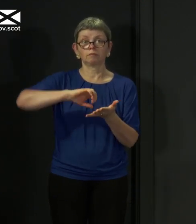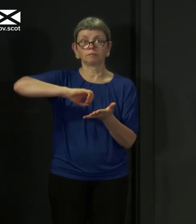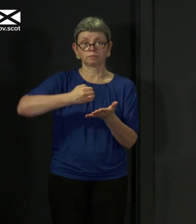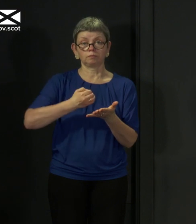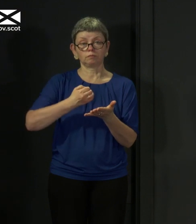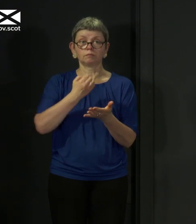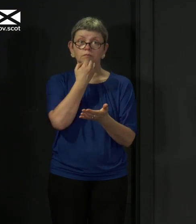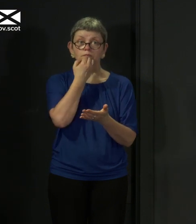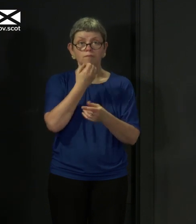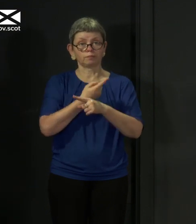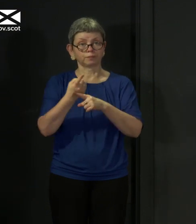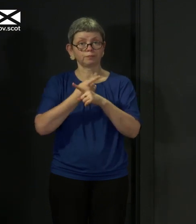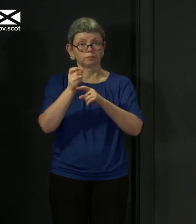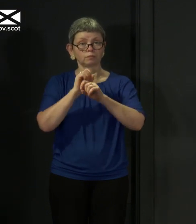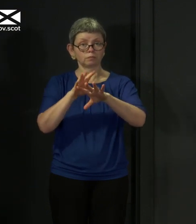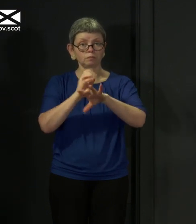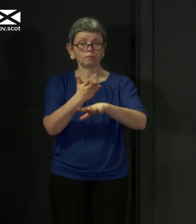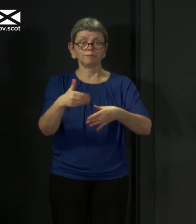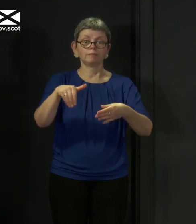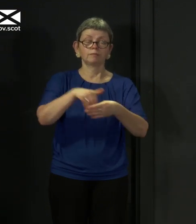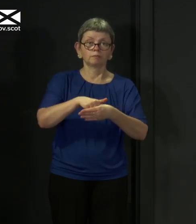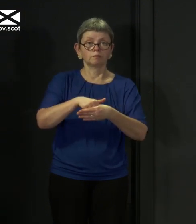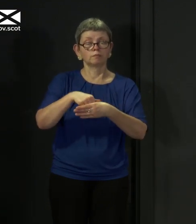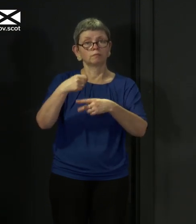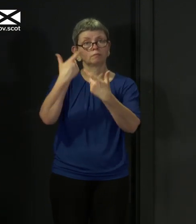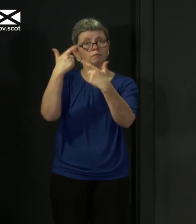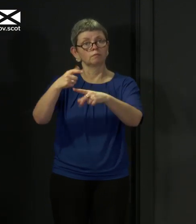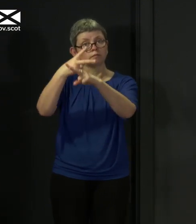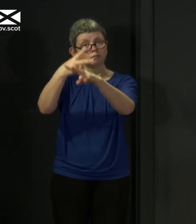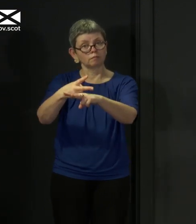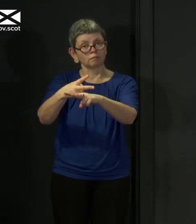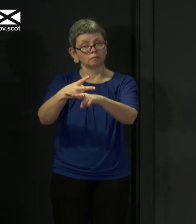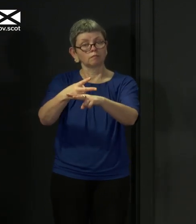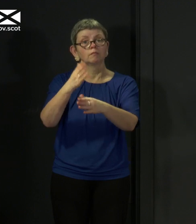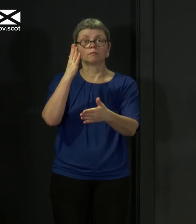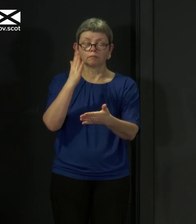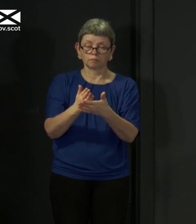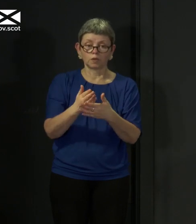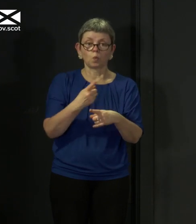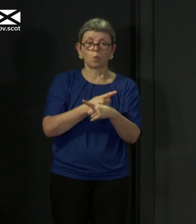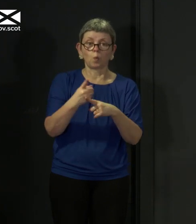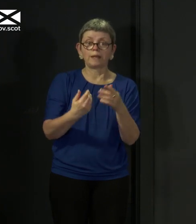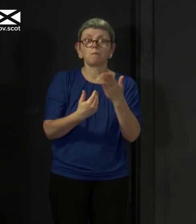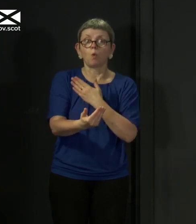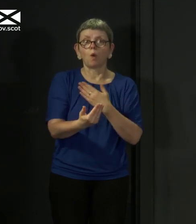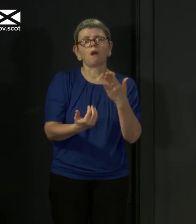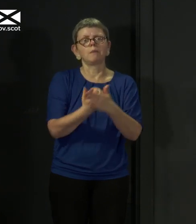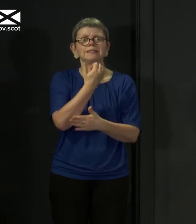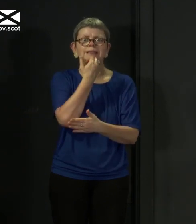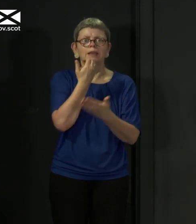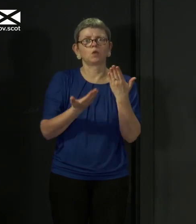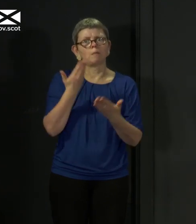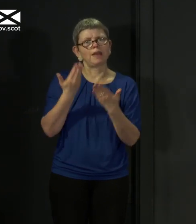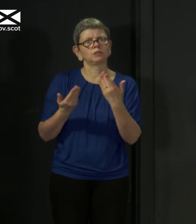which include the percentage of deaths in care homes, is a week more up to date than the figures in England. So there will also be a